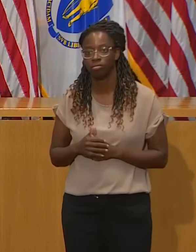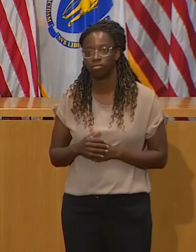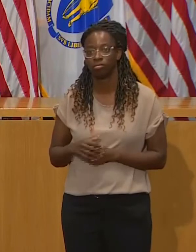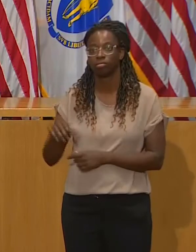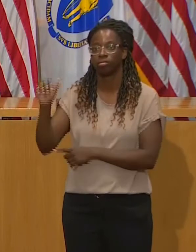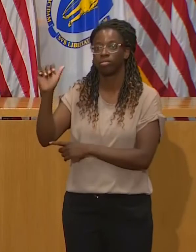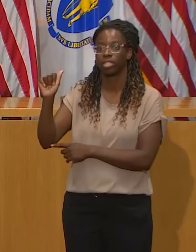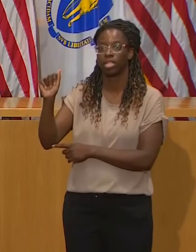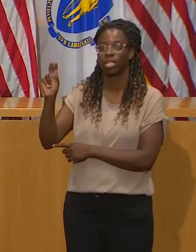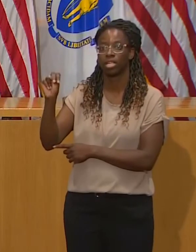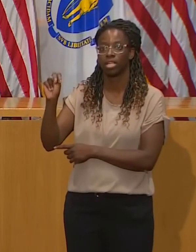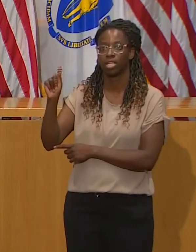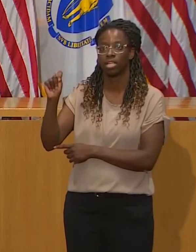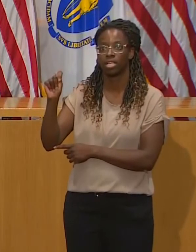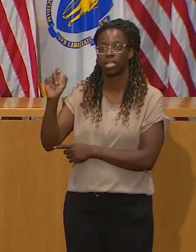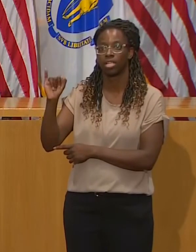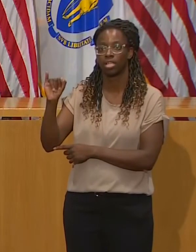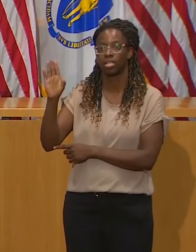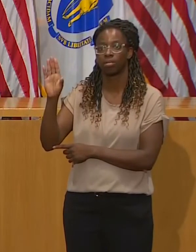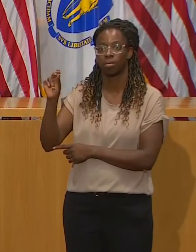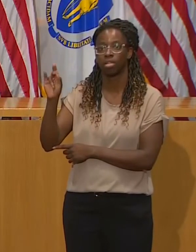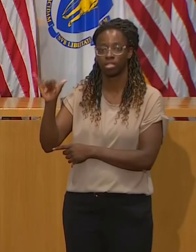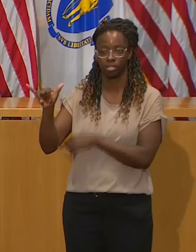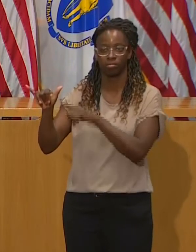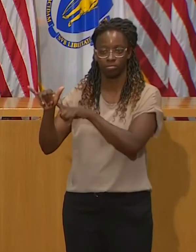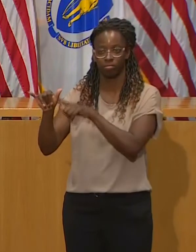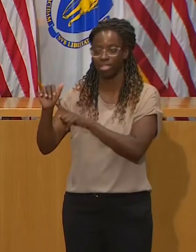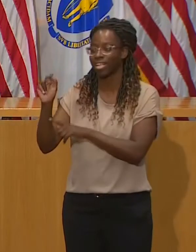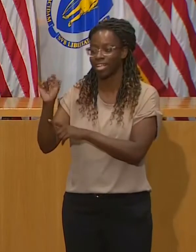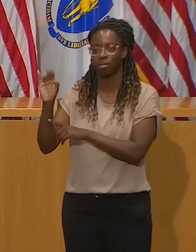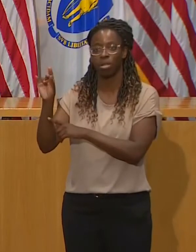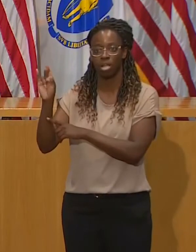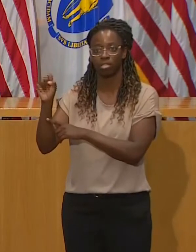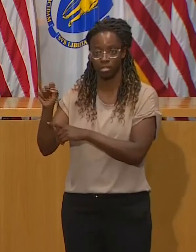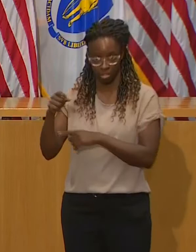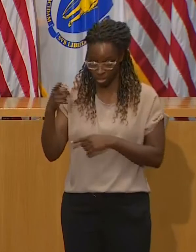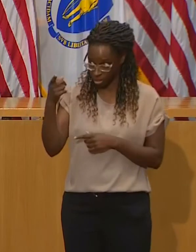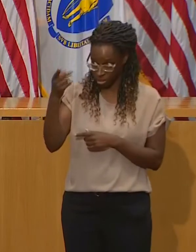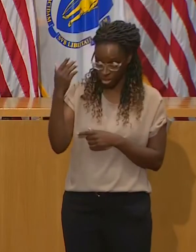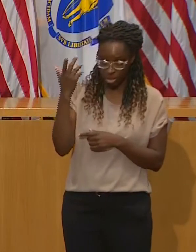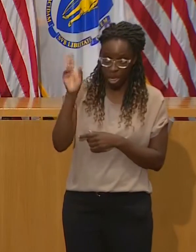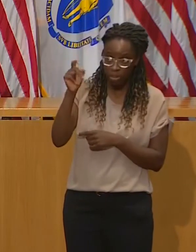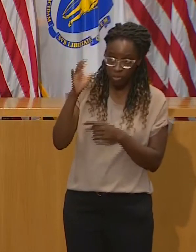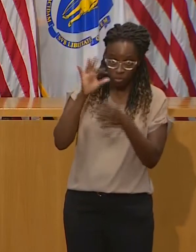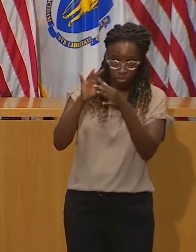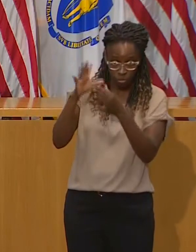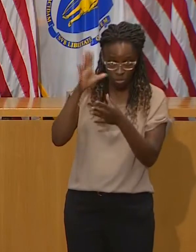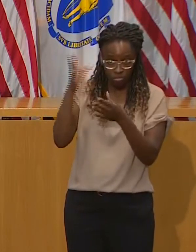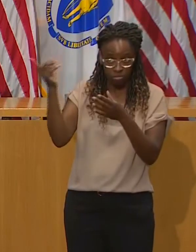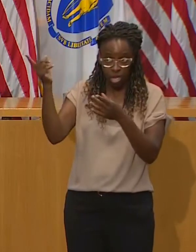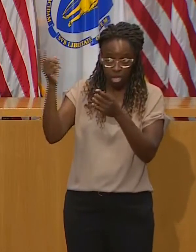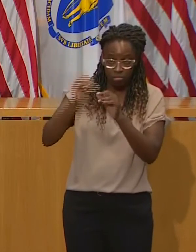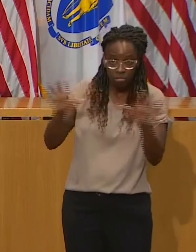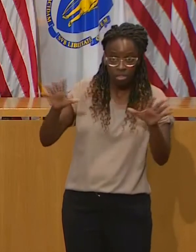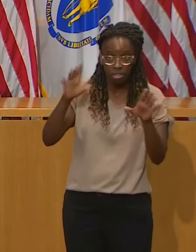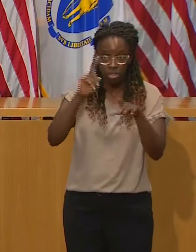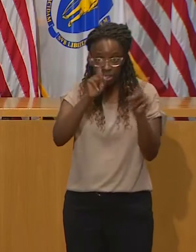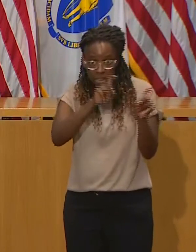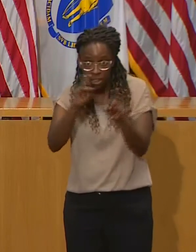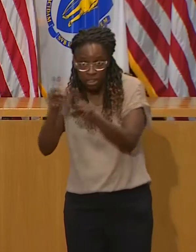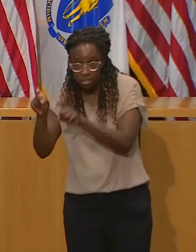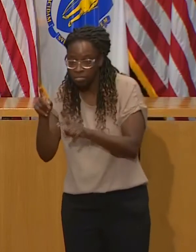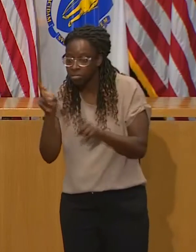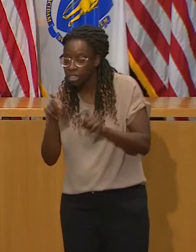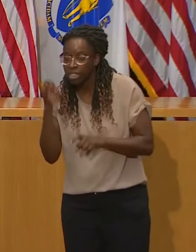anything coming up? No. We're really focused, as you know, on trying to maximize and make available,